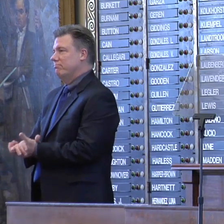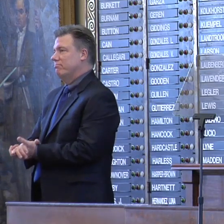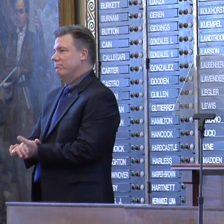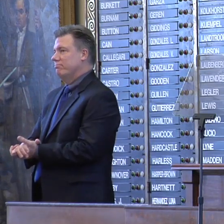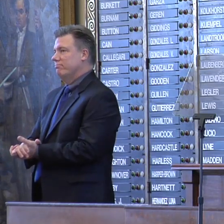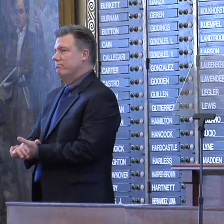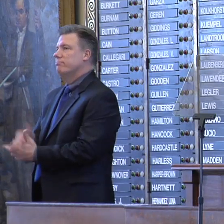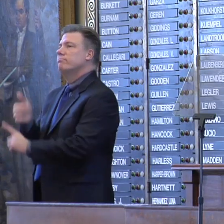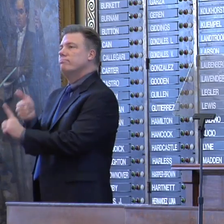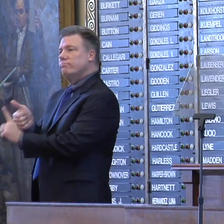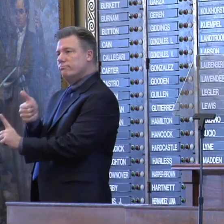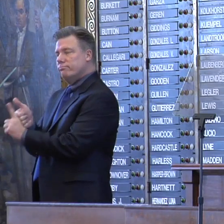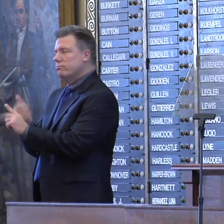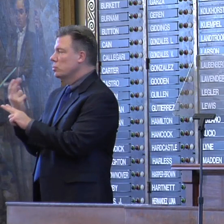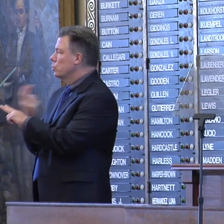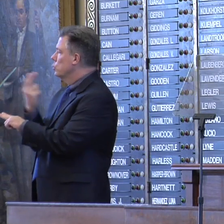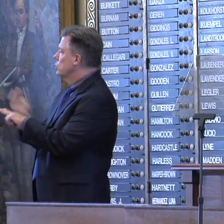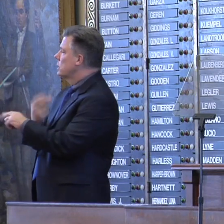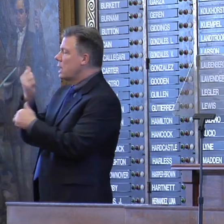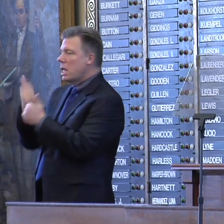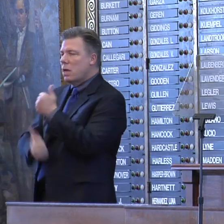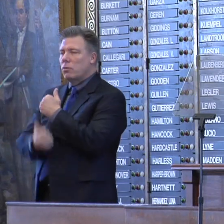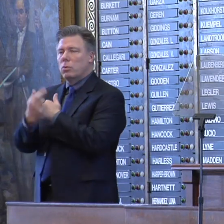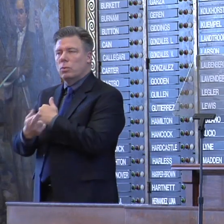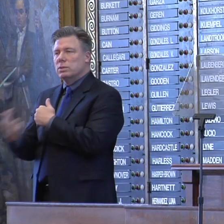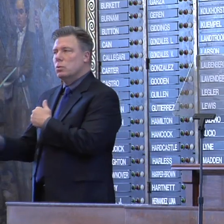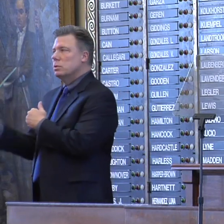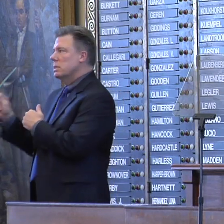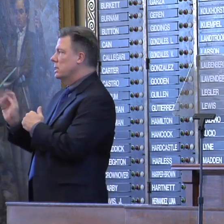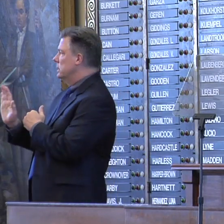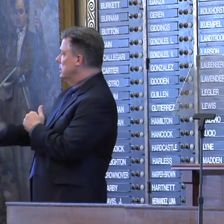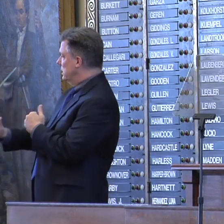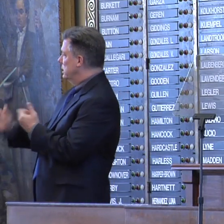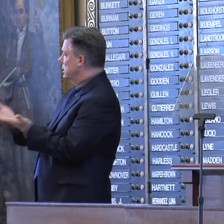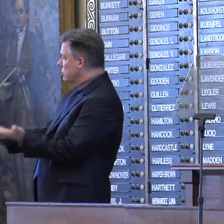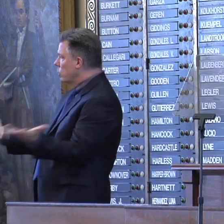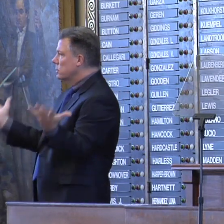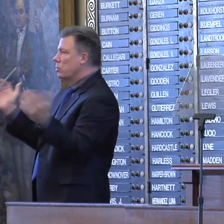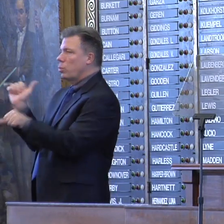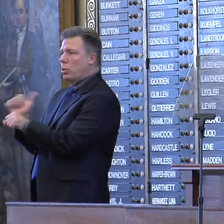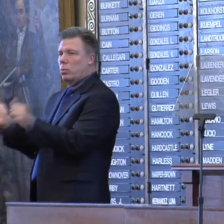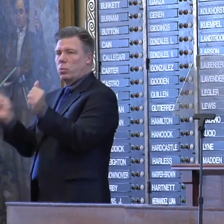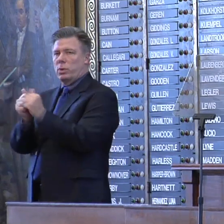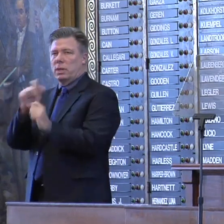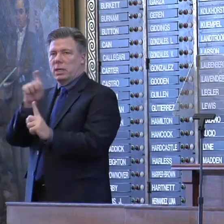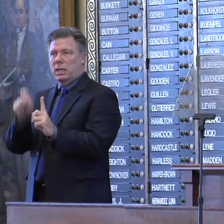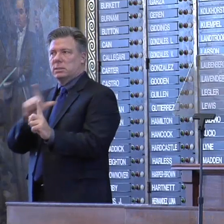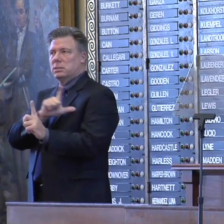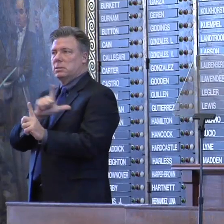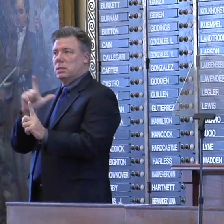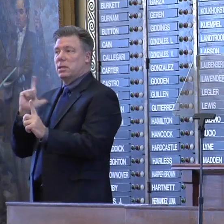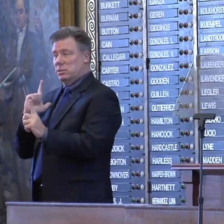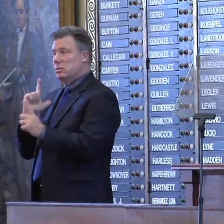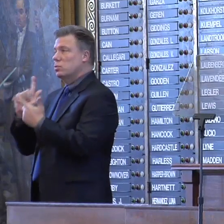Who is using every resource at his disposal and working with Texas lawmakers to protect the best interest of our state.